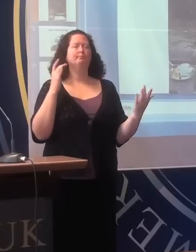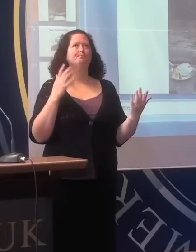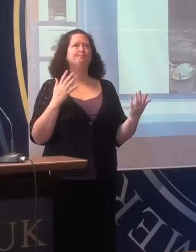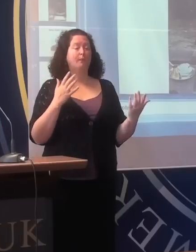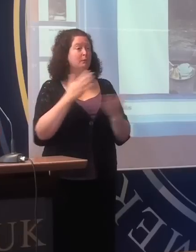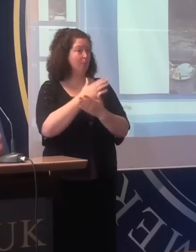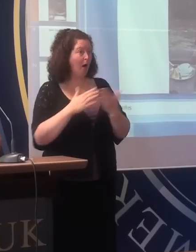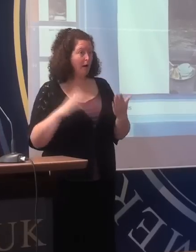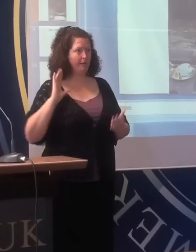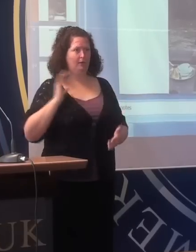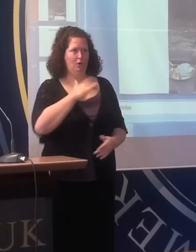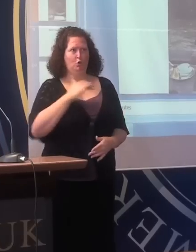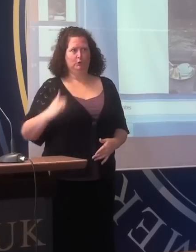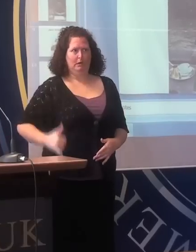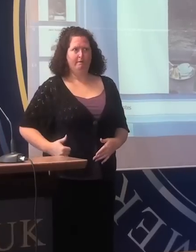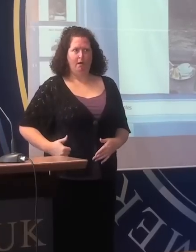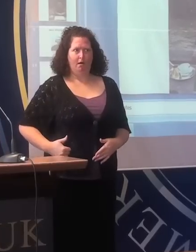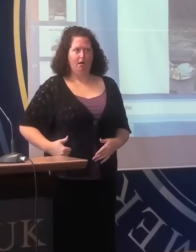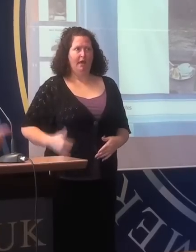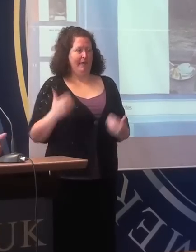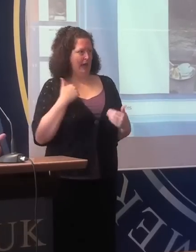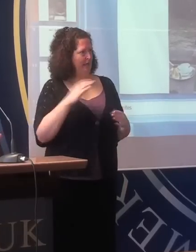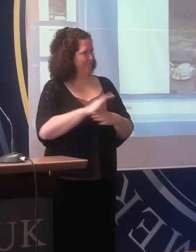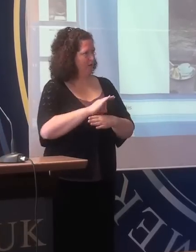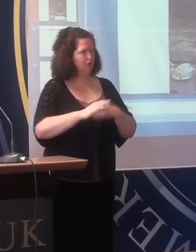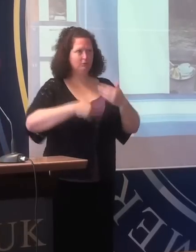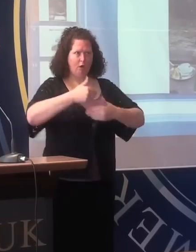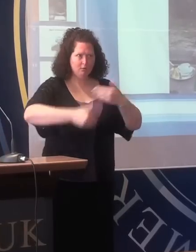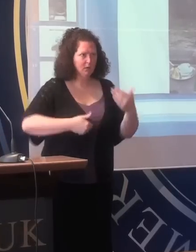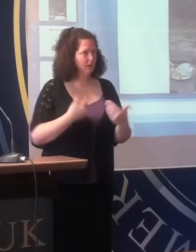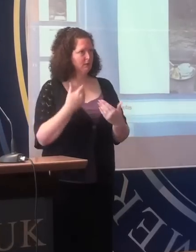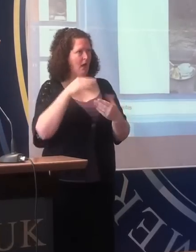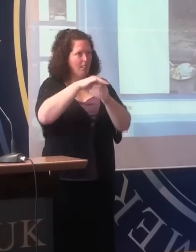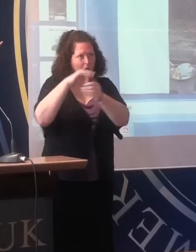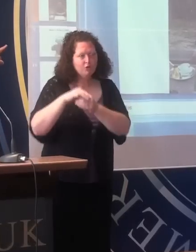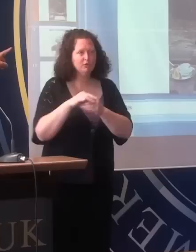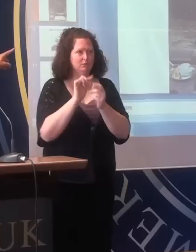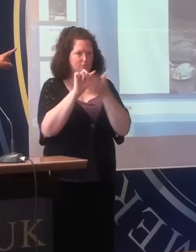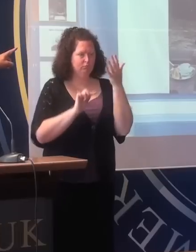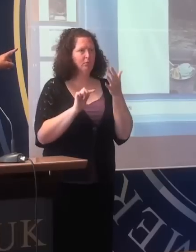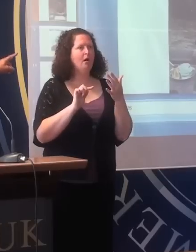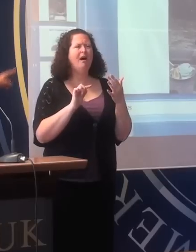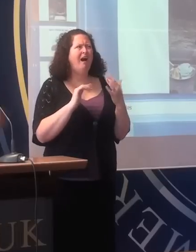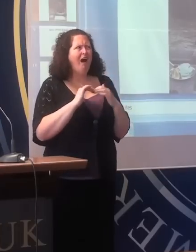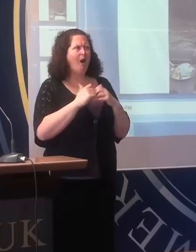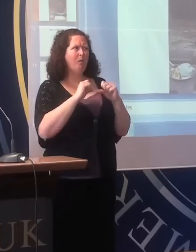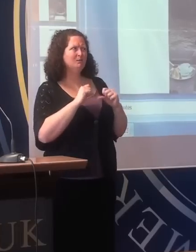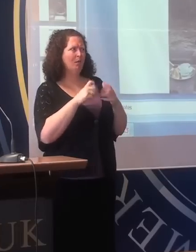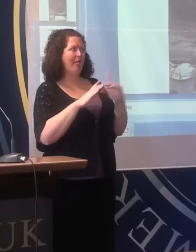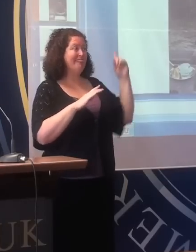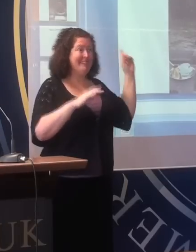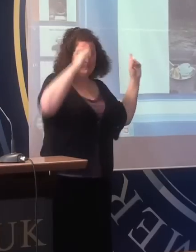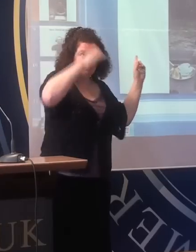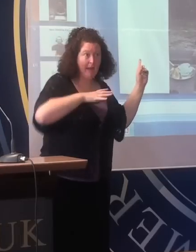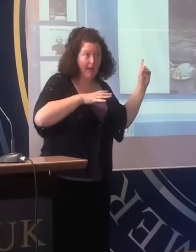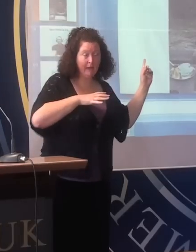former Yugoslavia with, of course, a functioning process of elections. How could you allow this back to have you cowering in